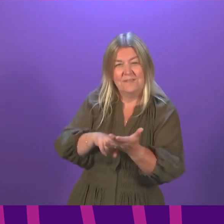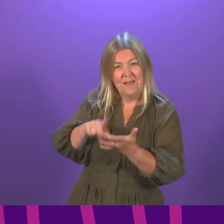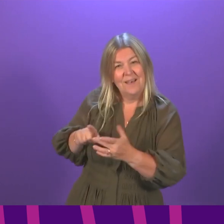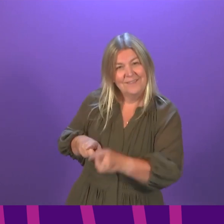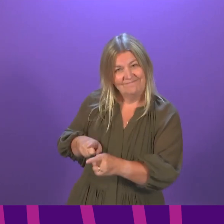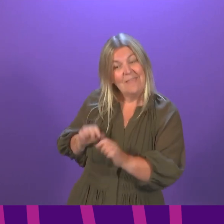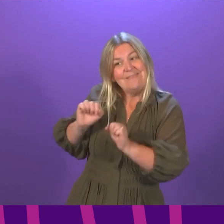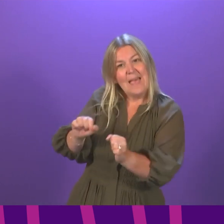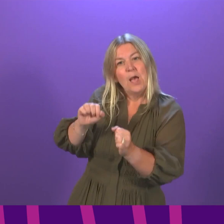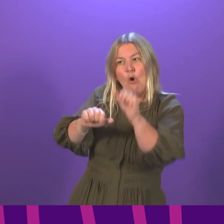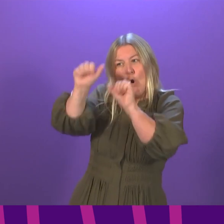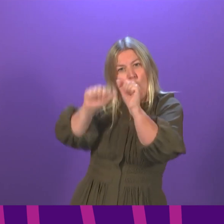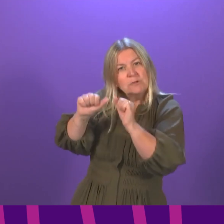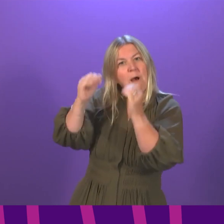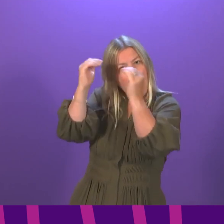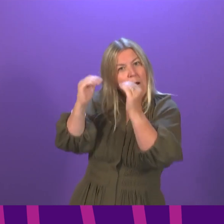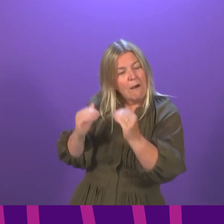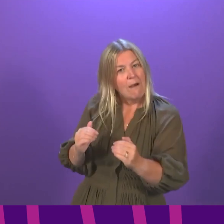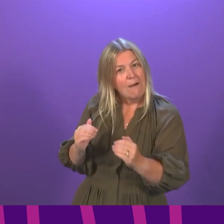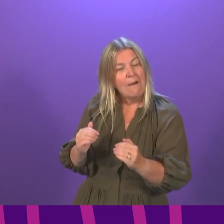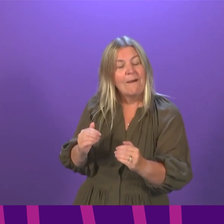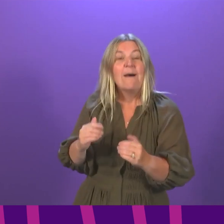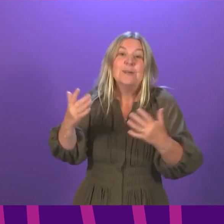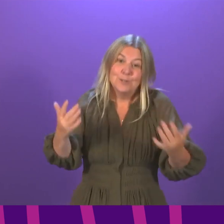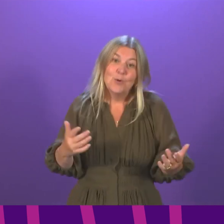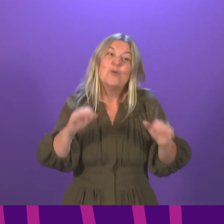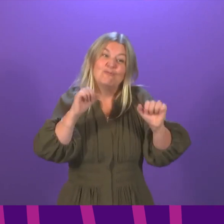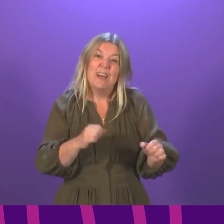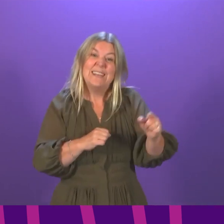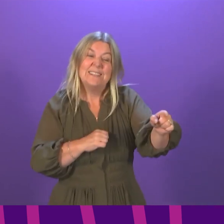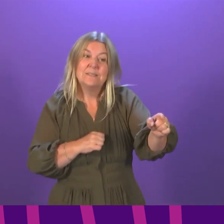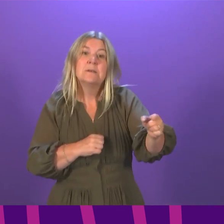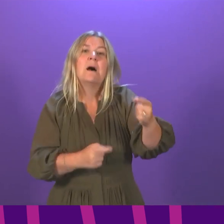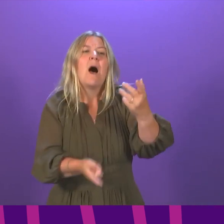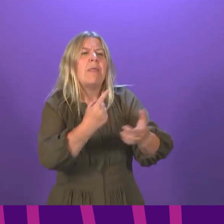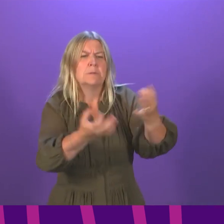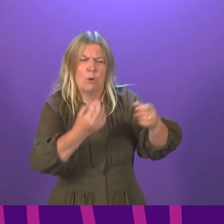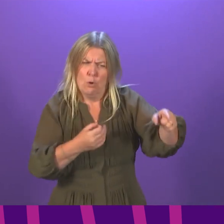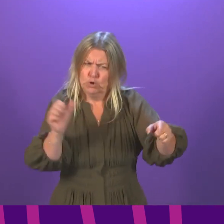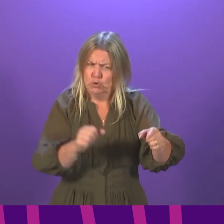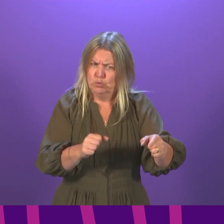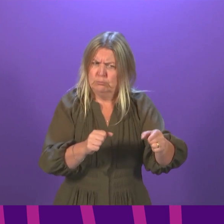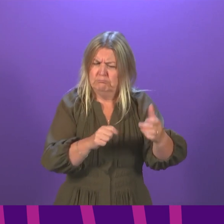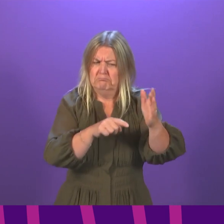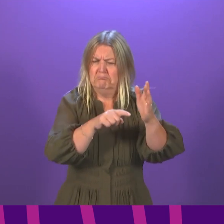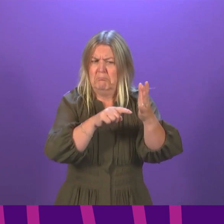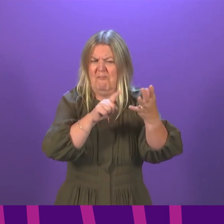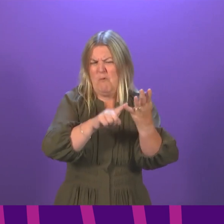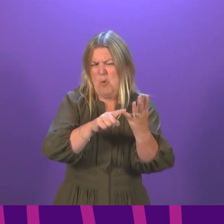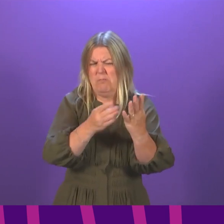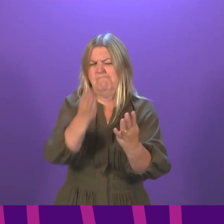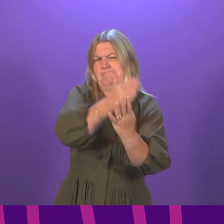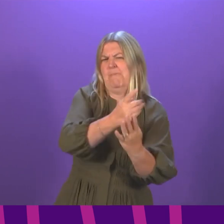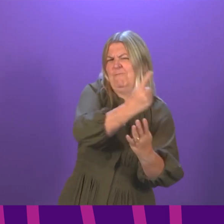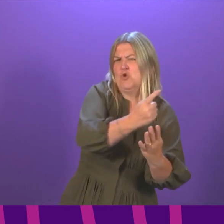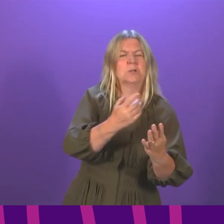before, the same people who call on me to do something different to the expert advice would probably be the first to criticise me if I chose,